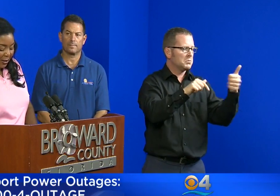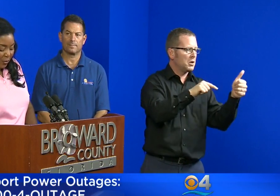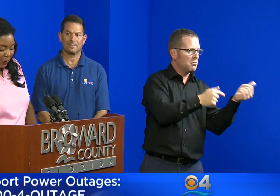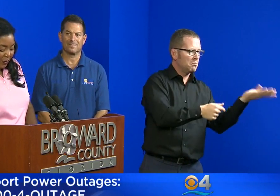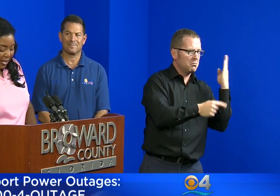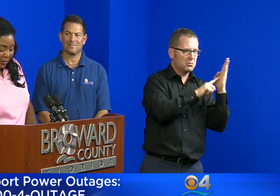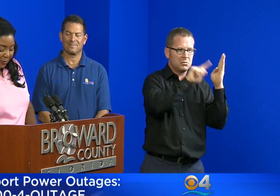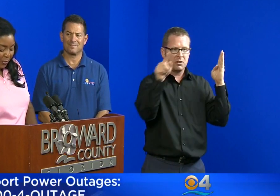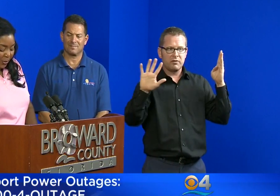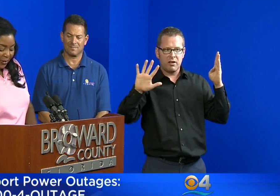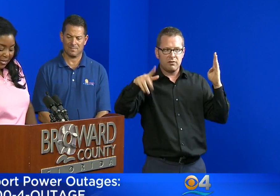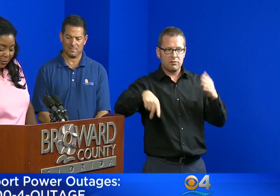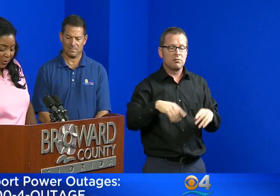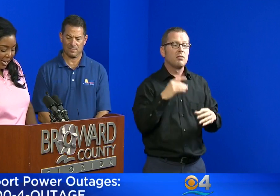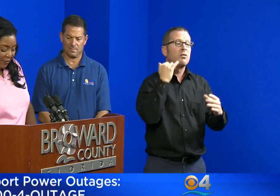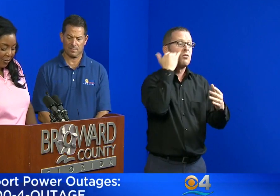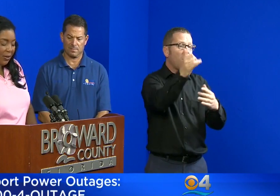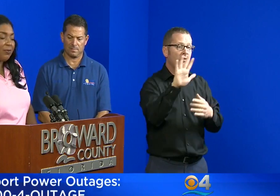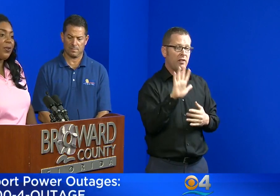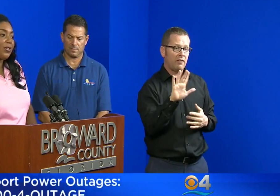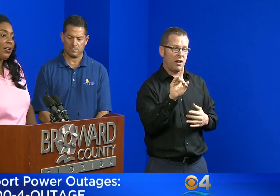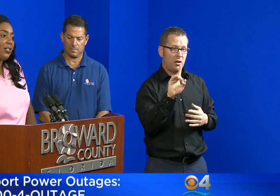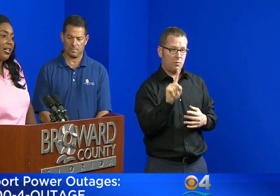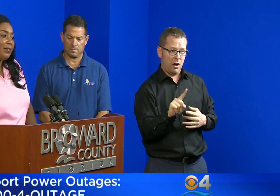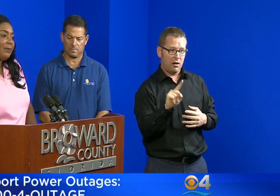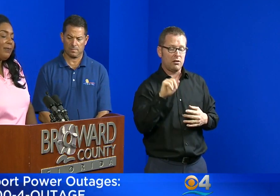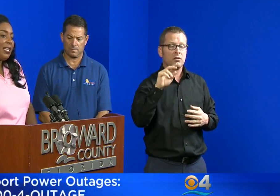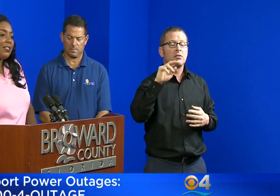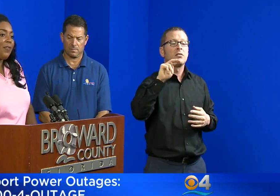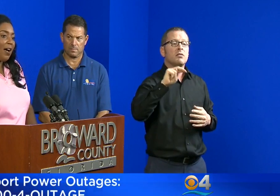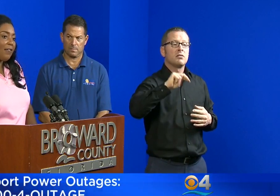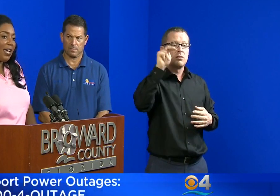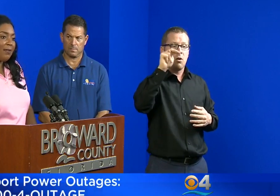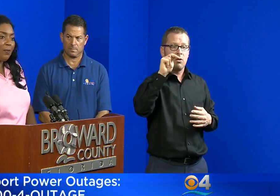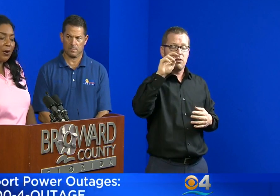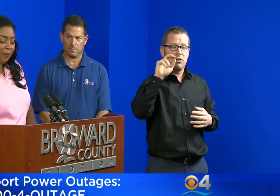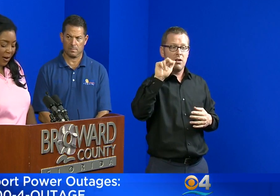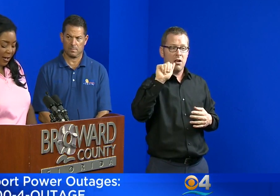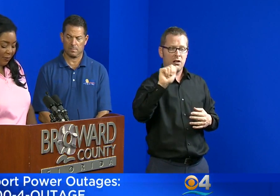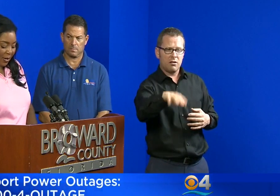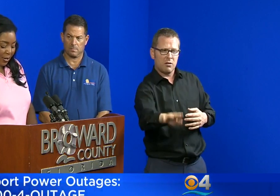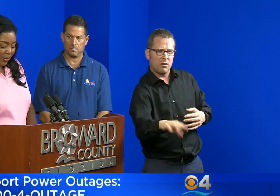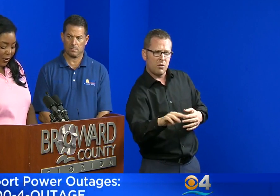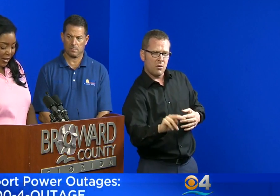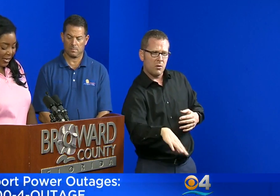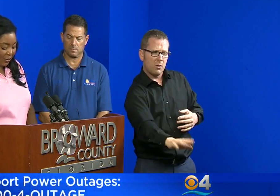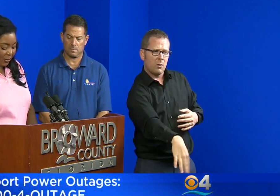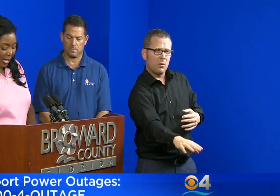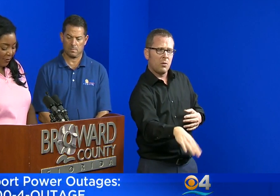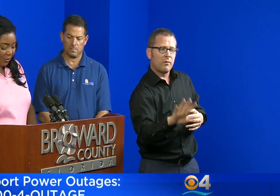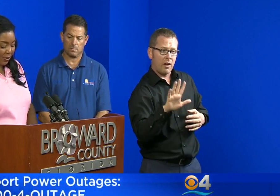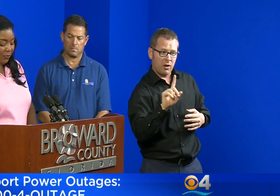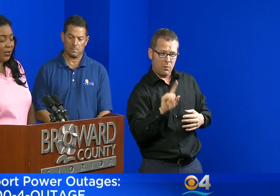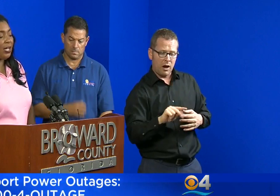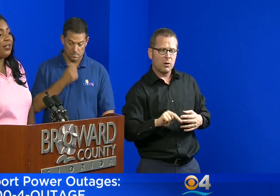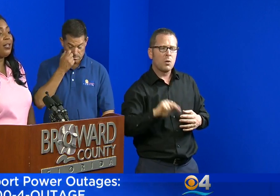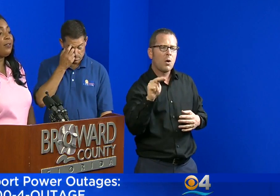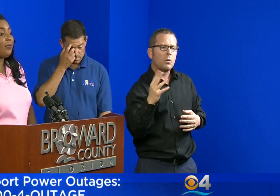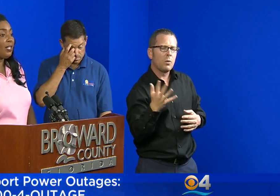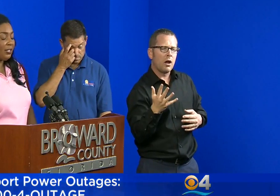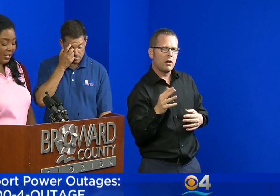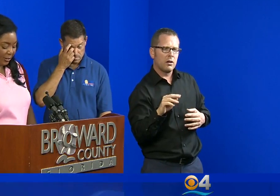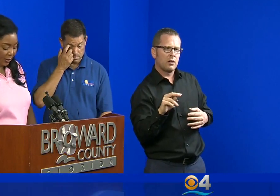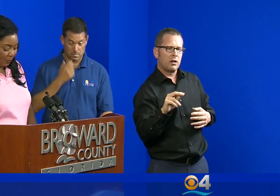at 5815 North Andrews Avenue in Fort Lauderdale. That's 5815 North Andrews Avenue in Fort